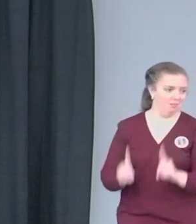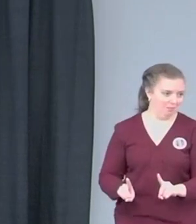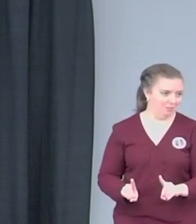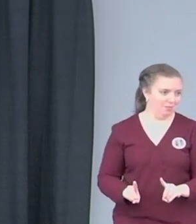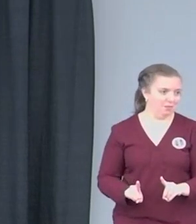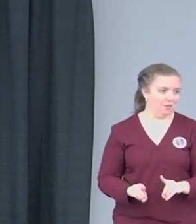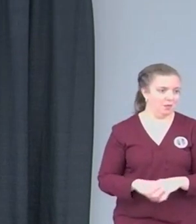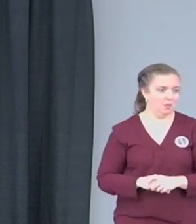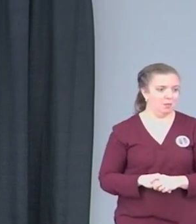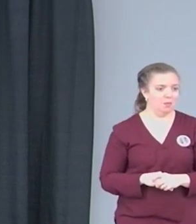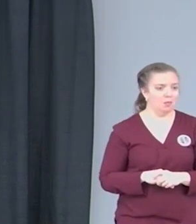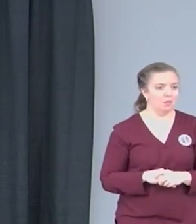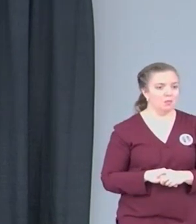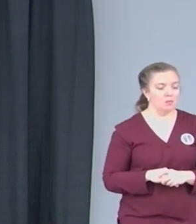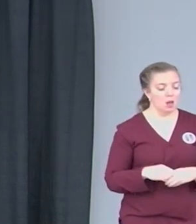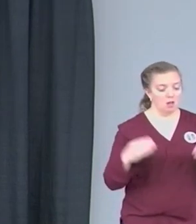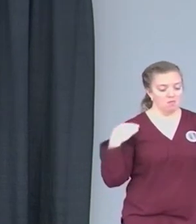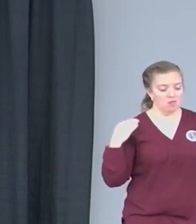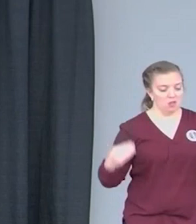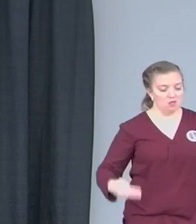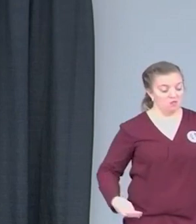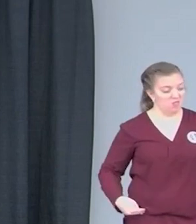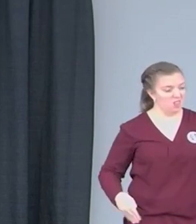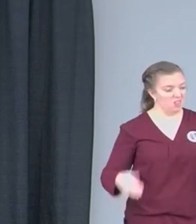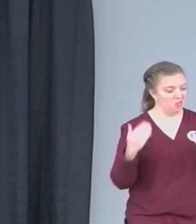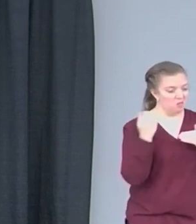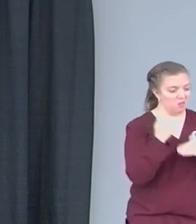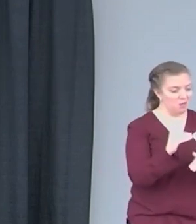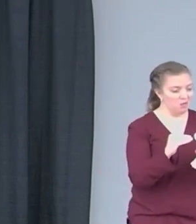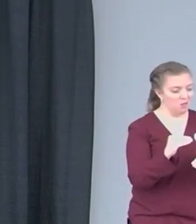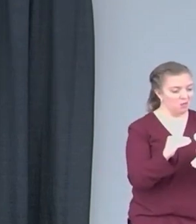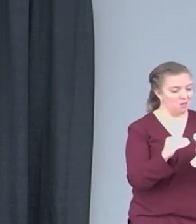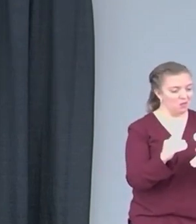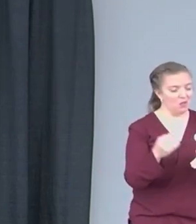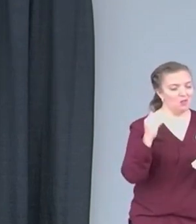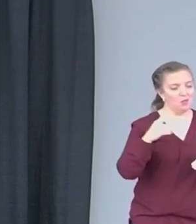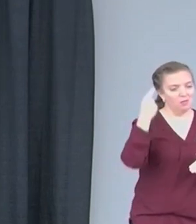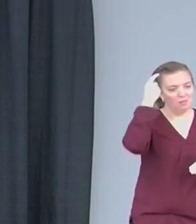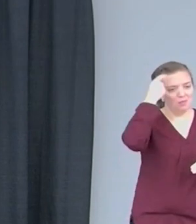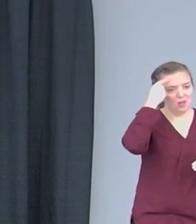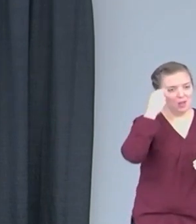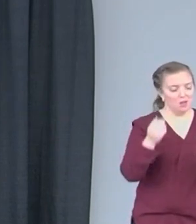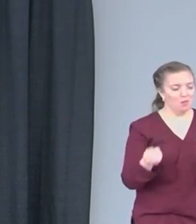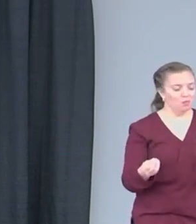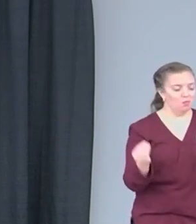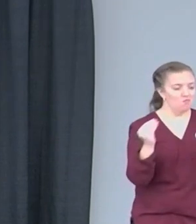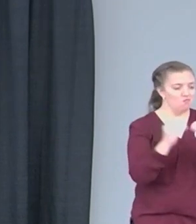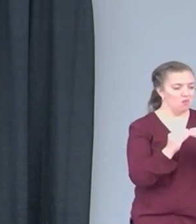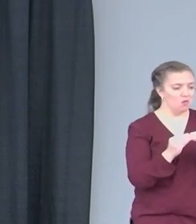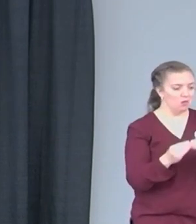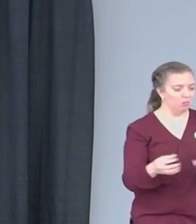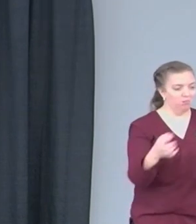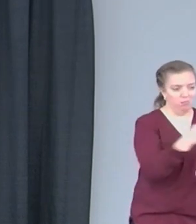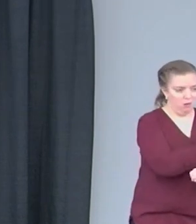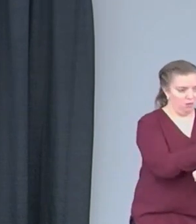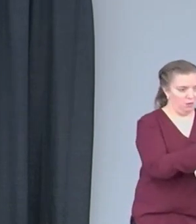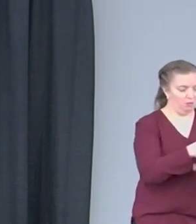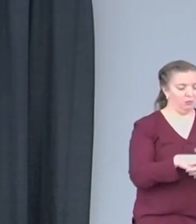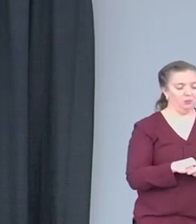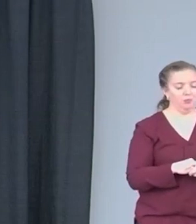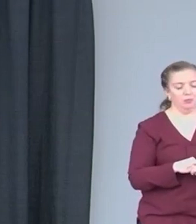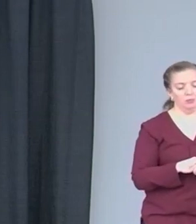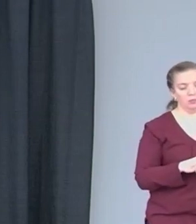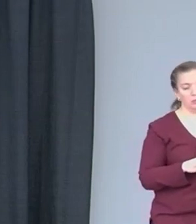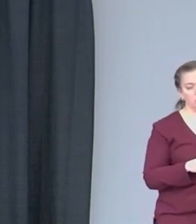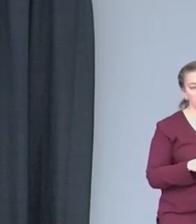of the physical body to become something more powerful than the physical body. It's all about your mind. And when you do